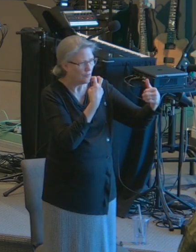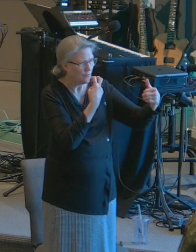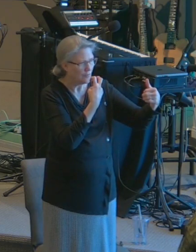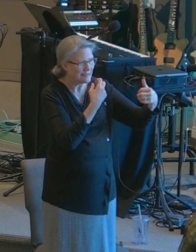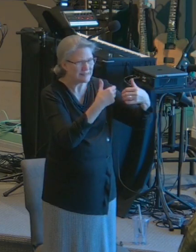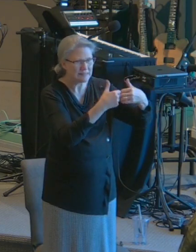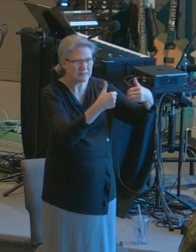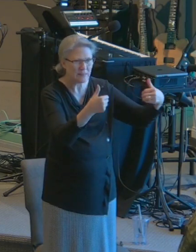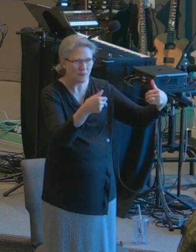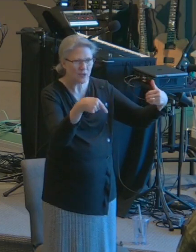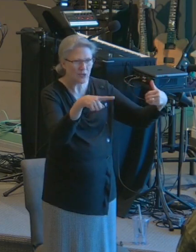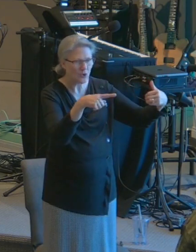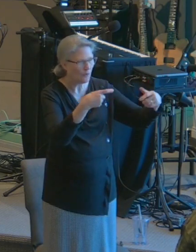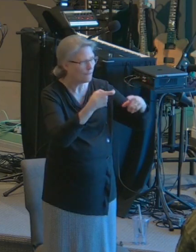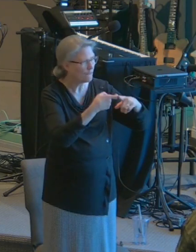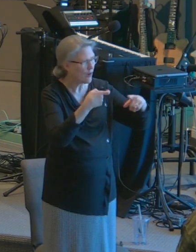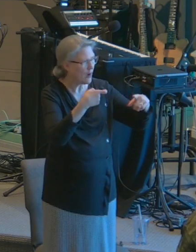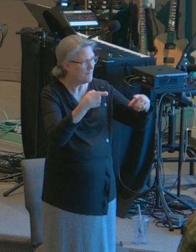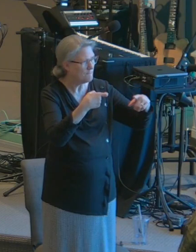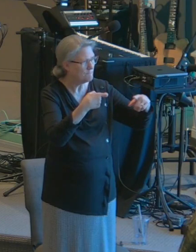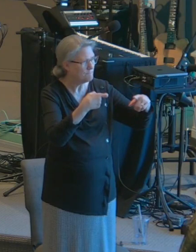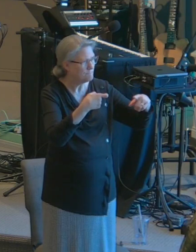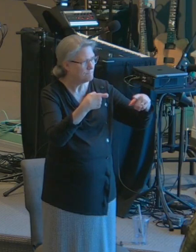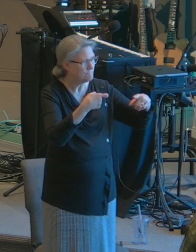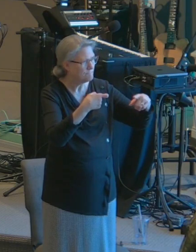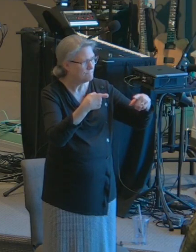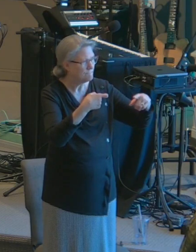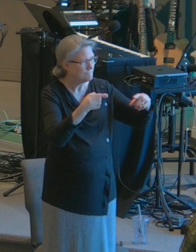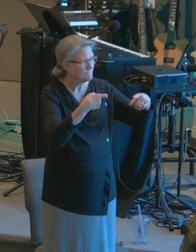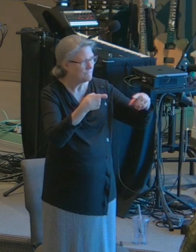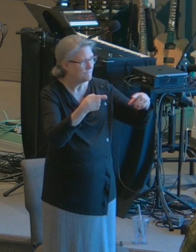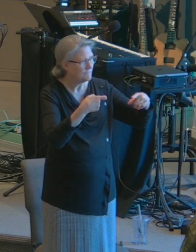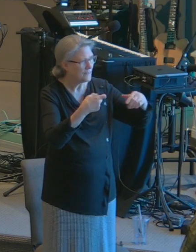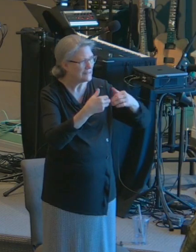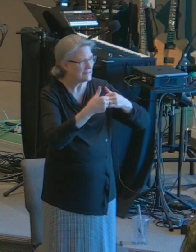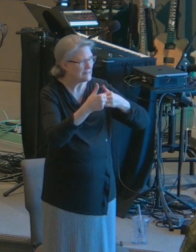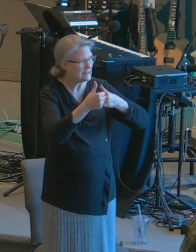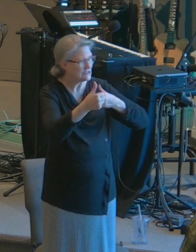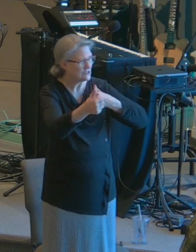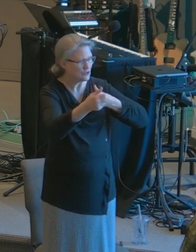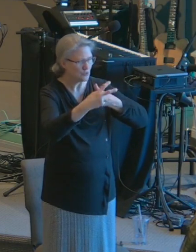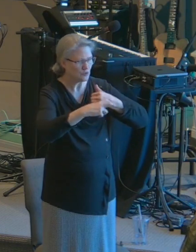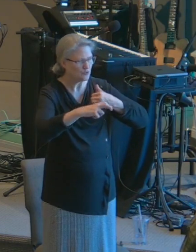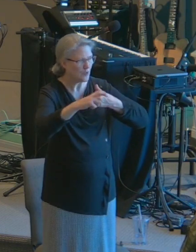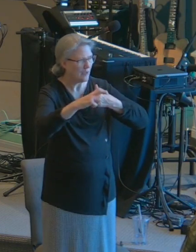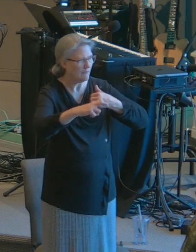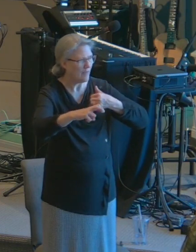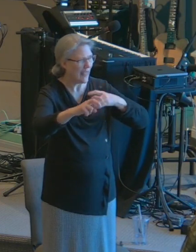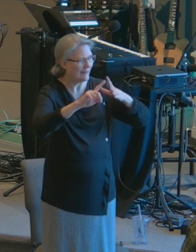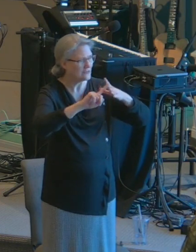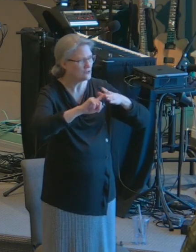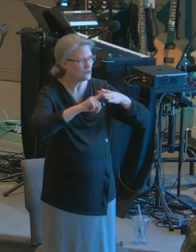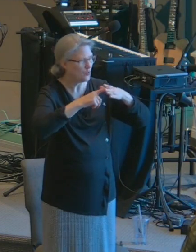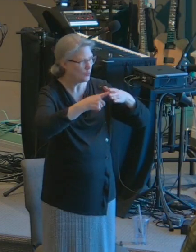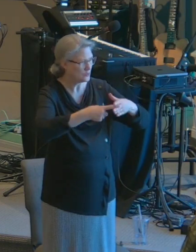separate you from the distance that you will travel and the source